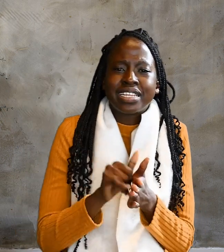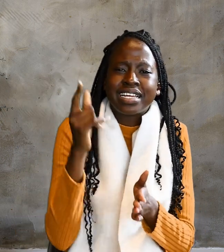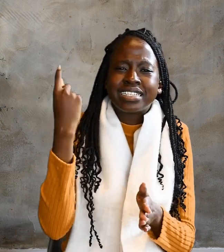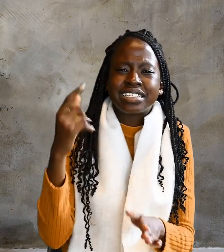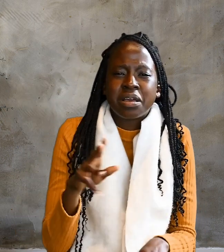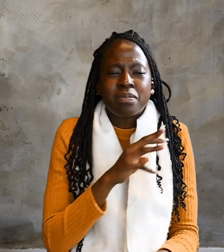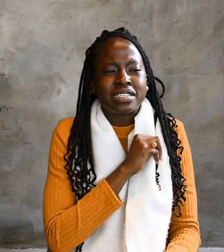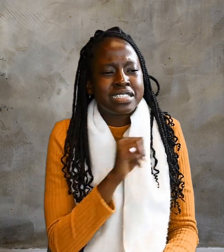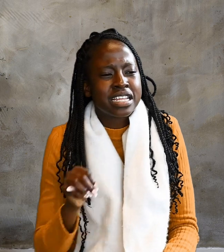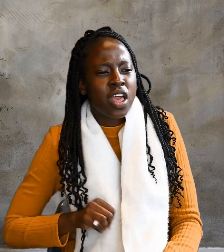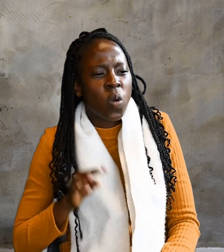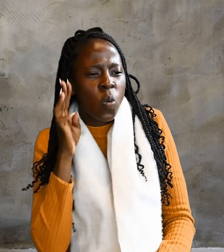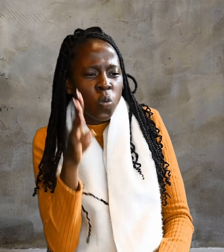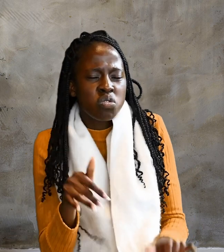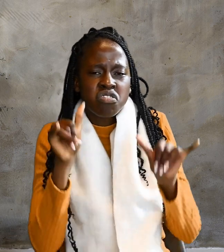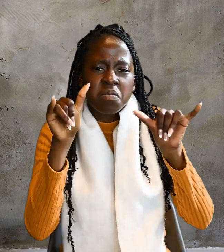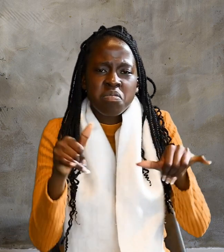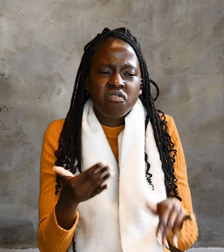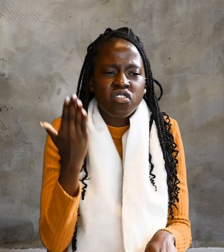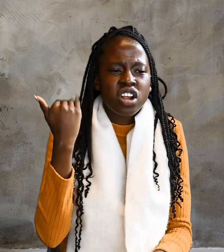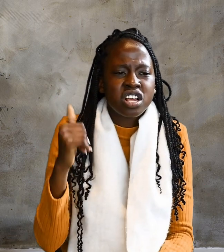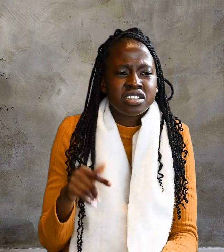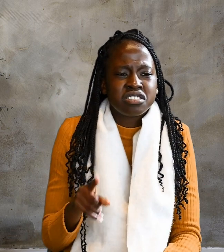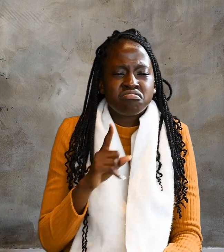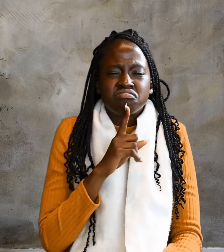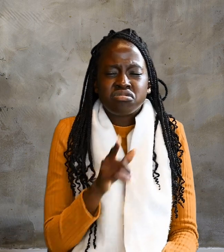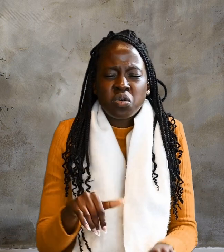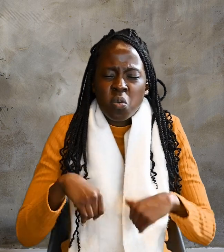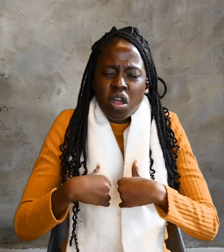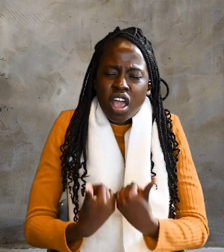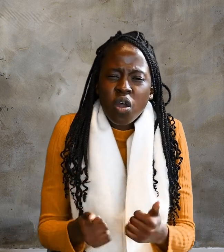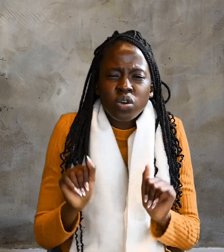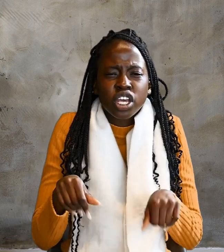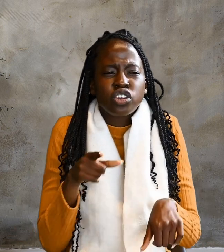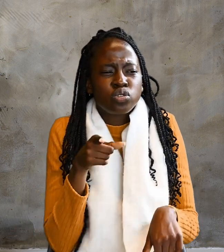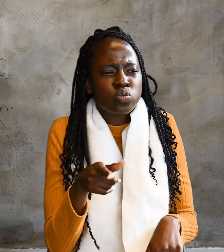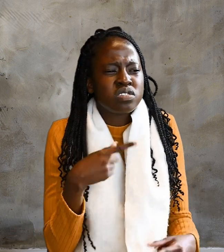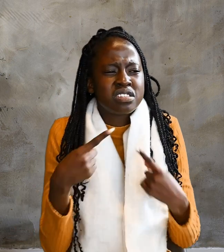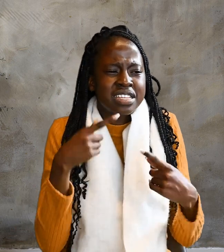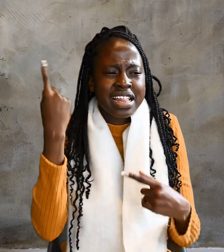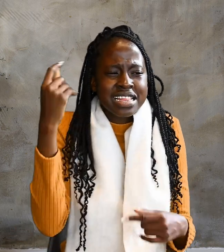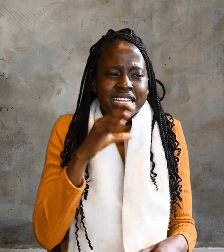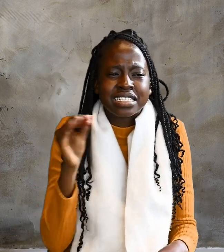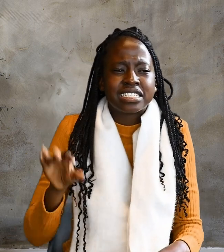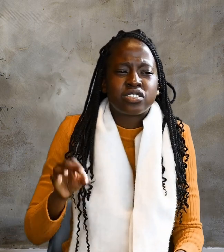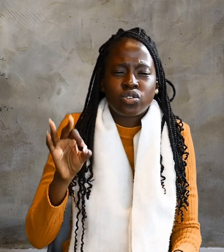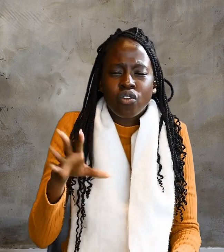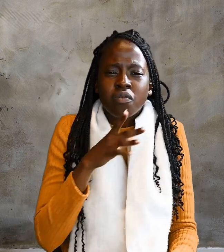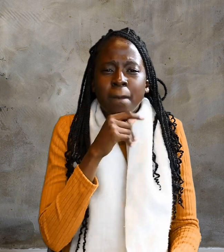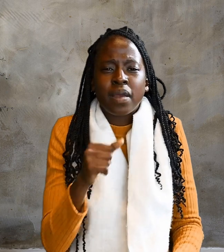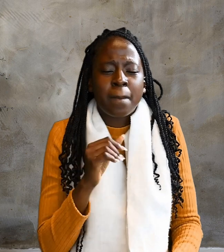can you say the Son of Man must be lifted up? Who is this Son of Man?